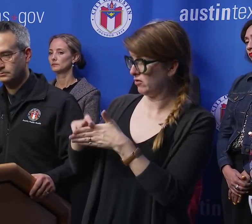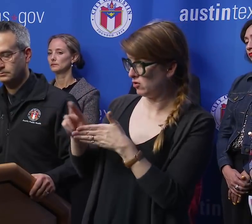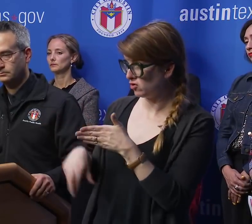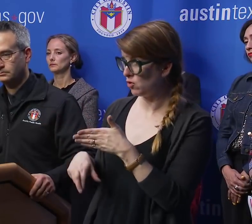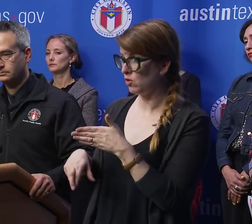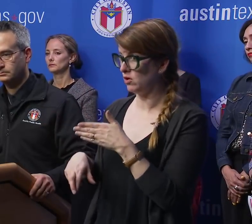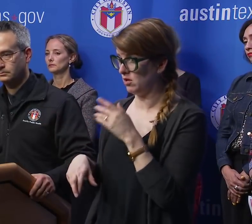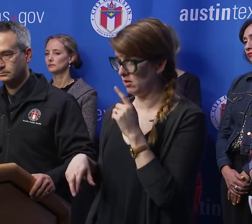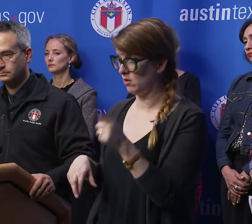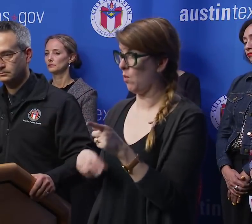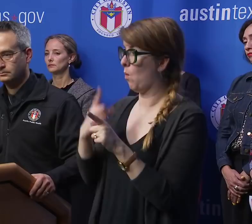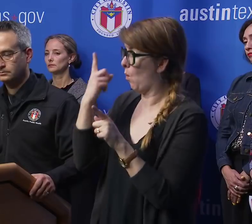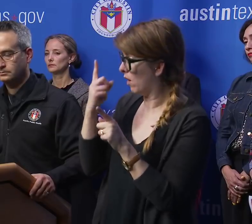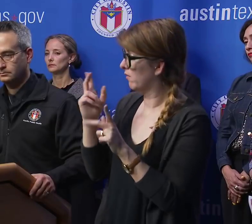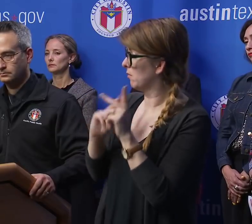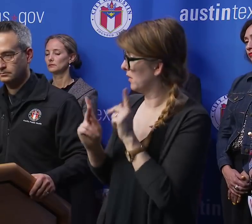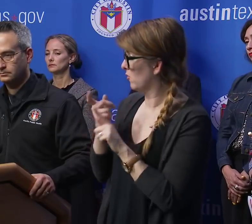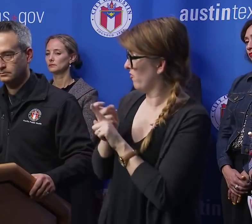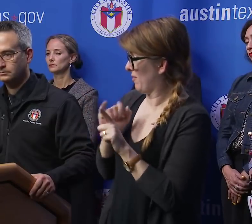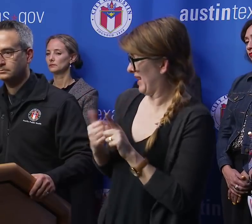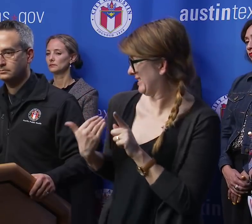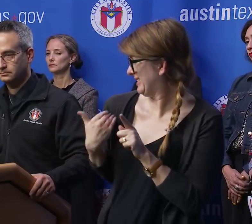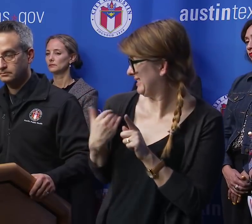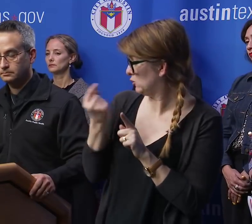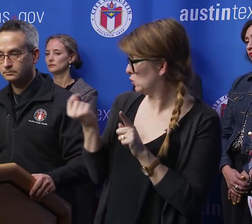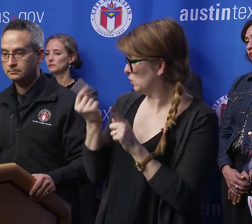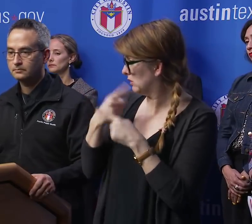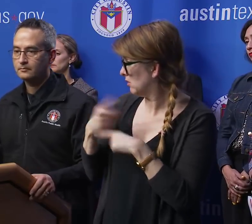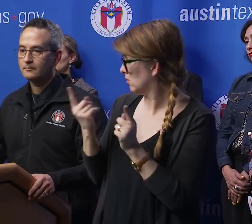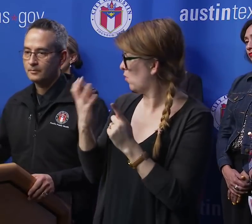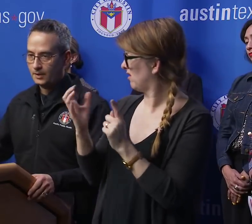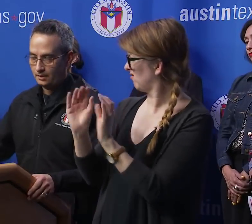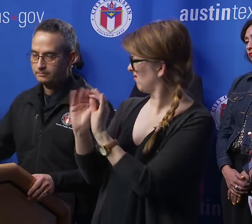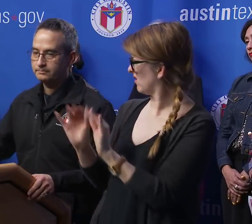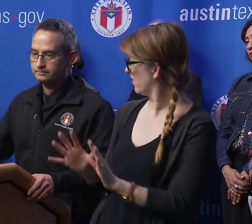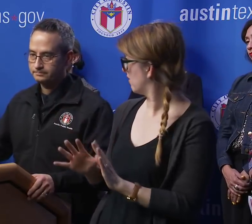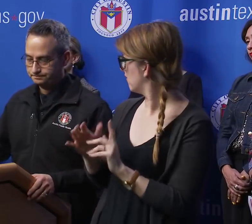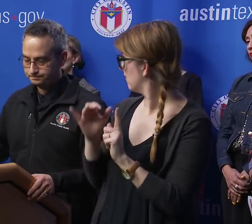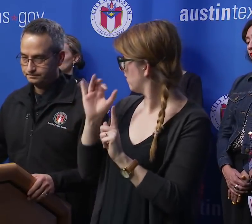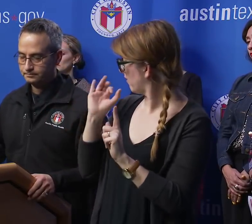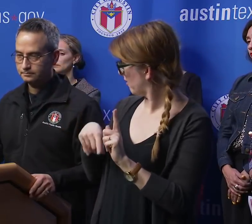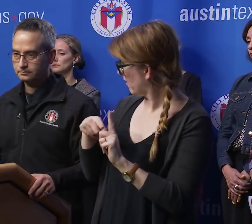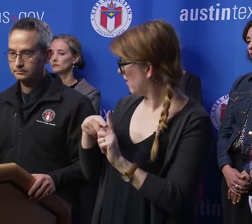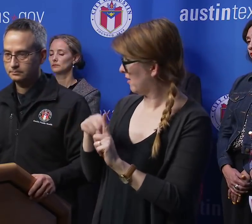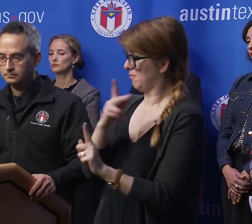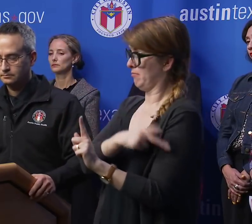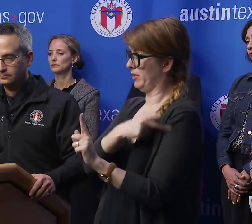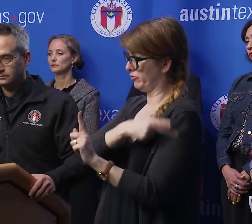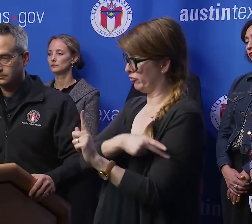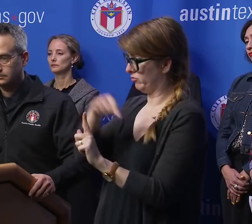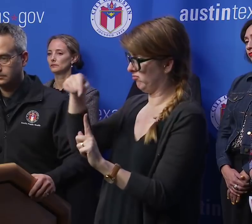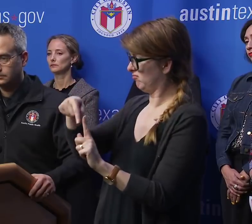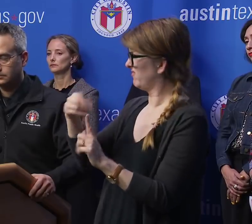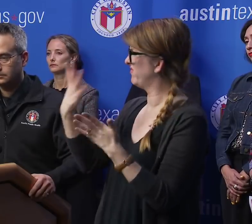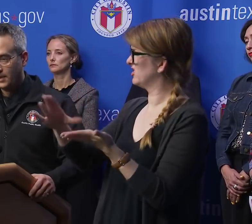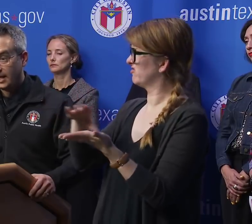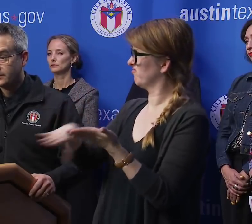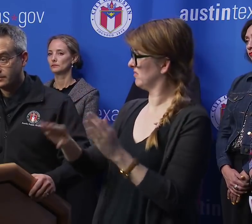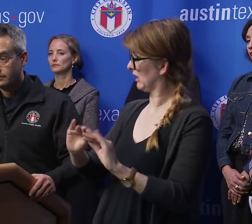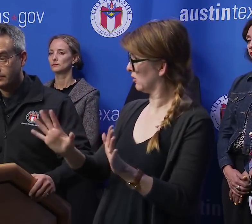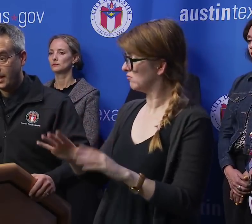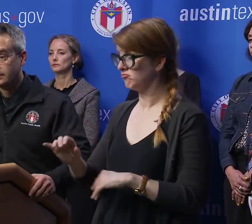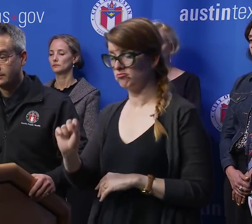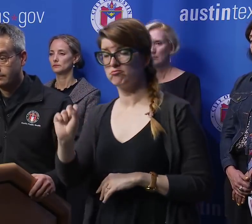one of the individuals from that so that we can kind of clarify that that patient is cleared now?